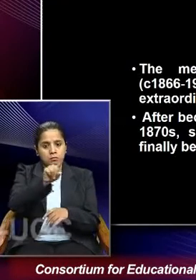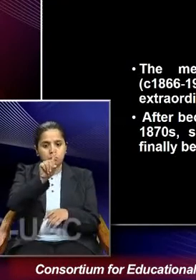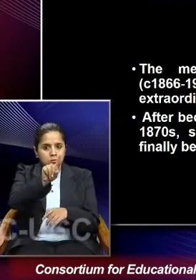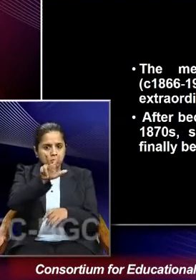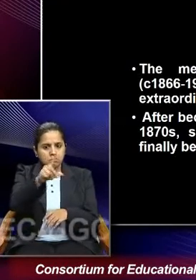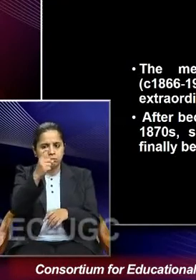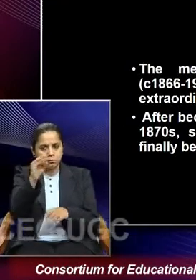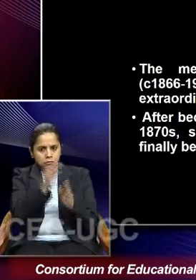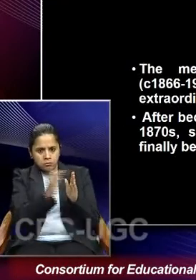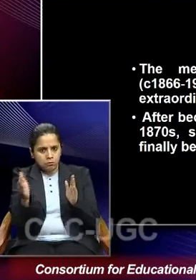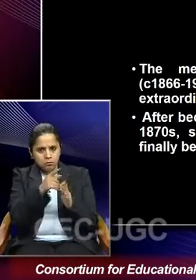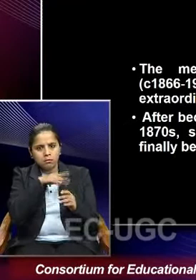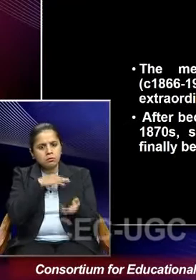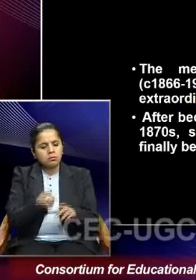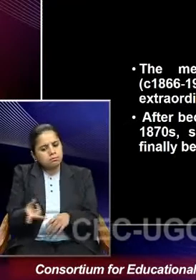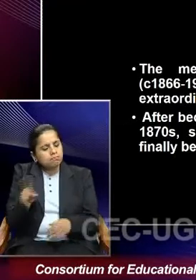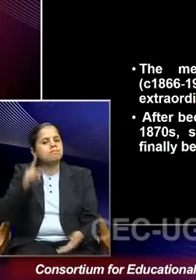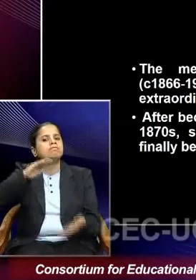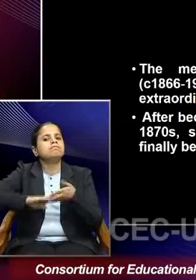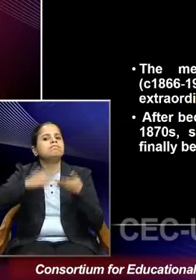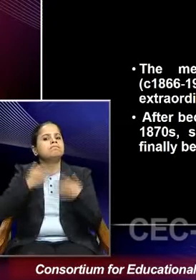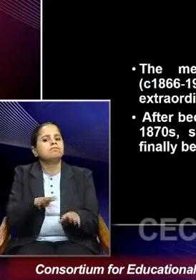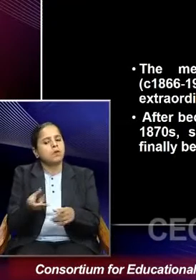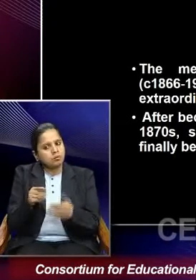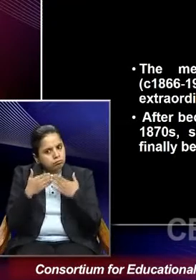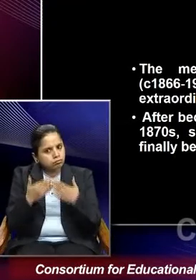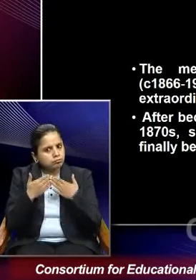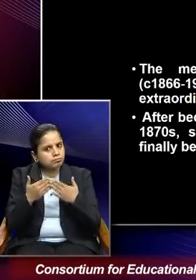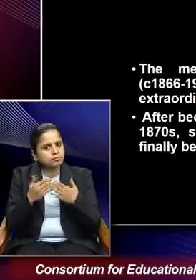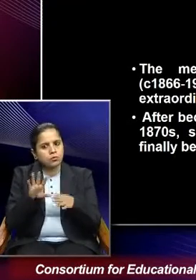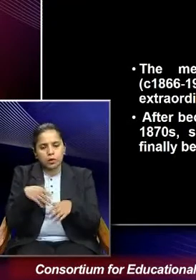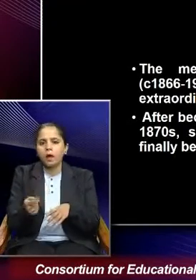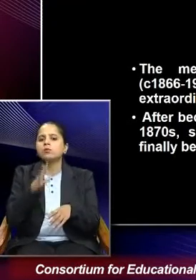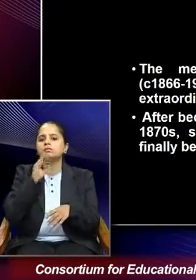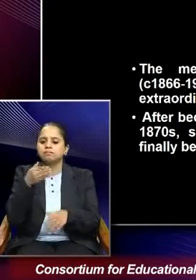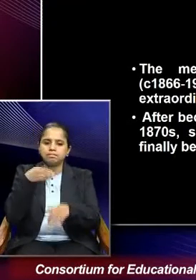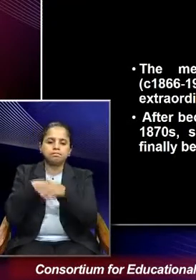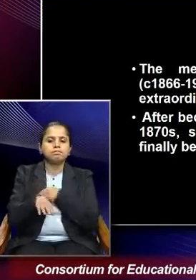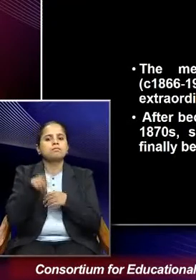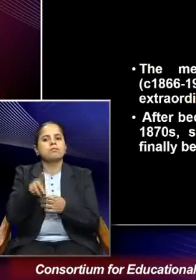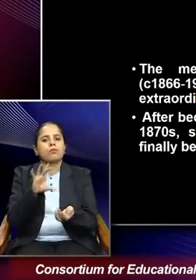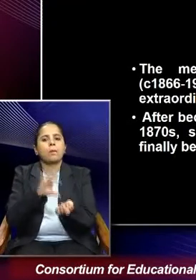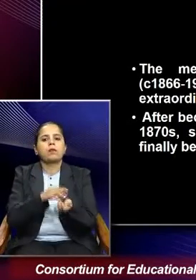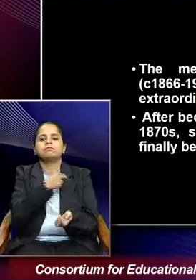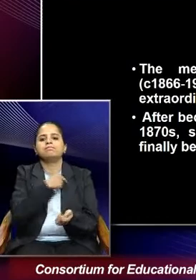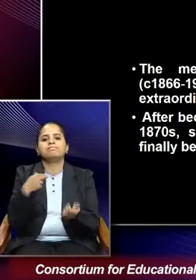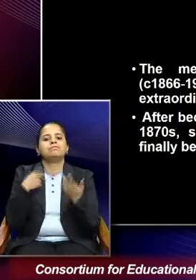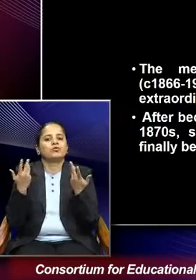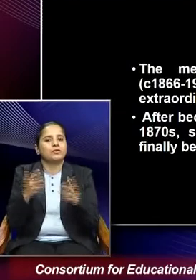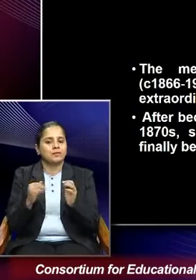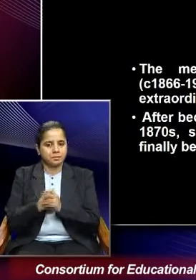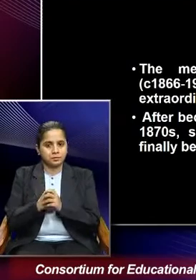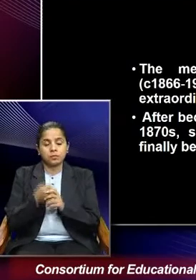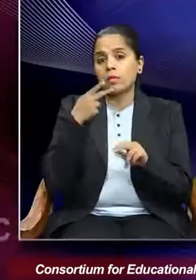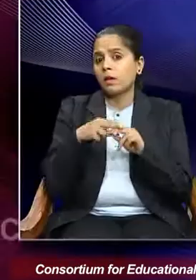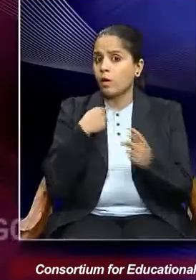Haima Bhatti remarried, studied and finally entered the medical field. So if